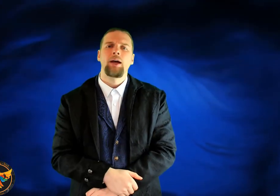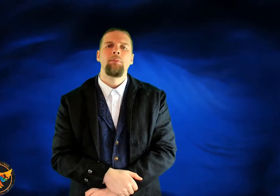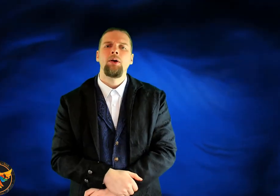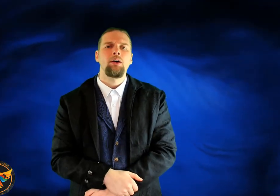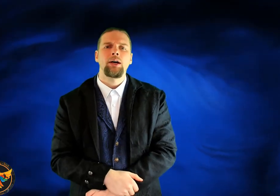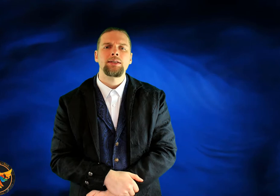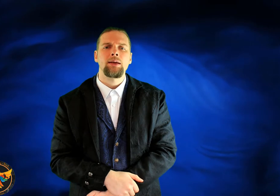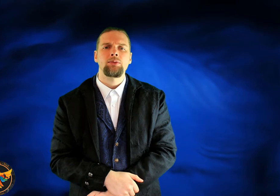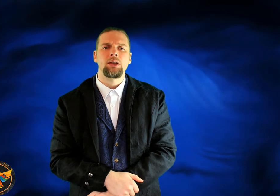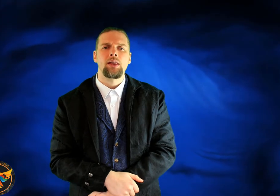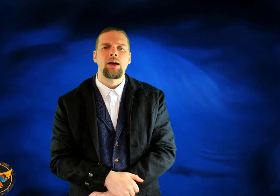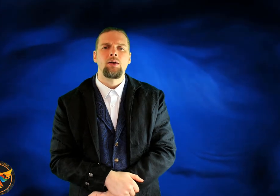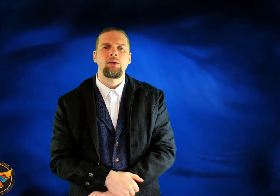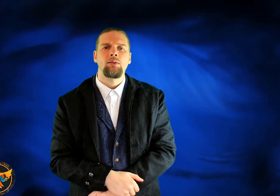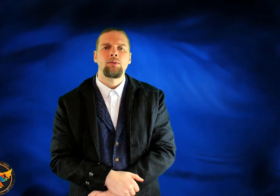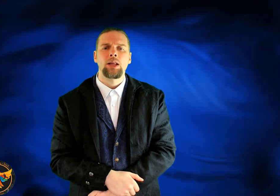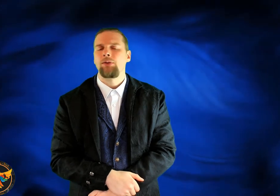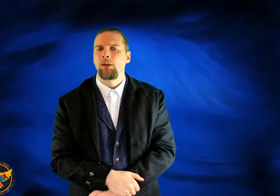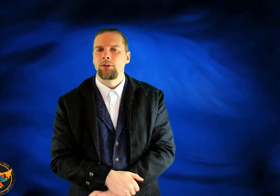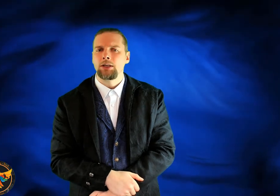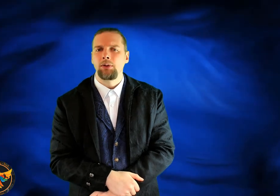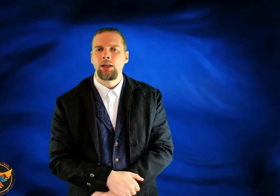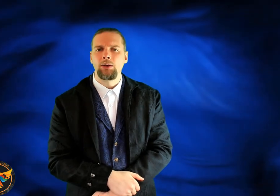I am not accepting that life-limiting belief.